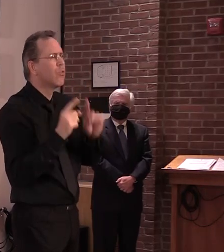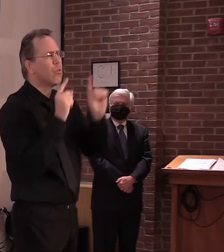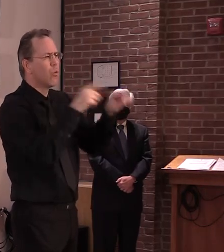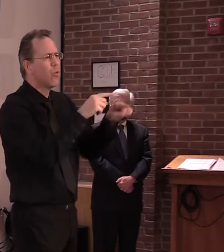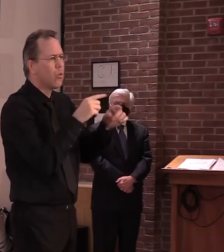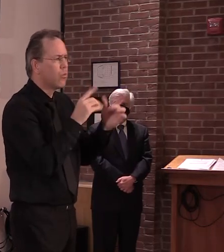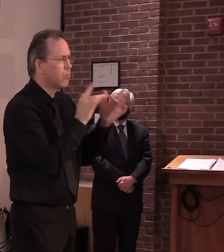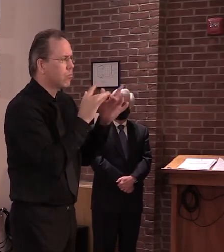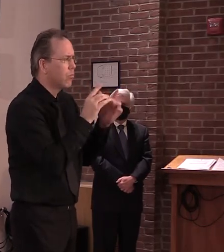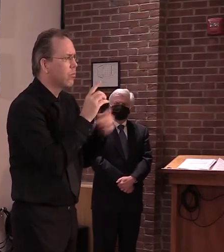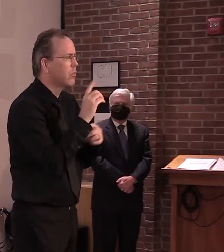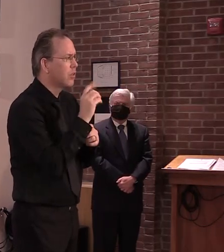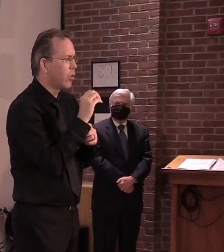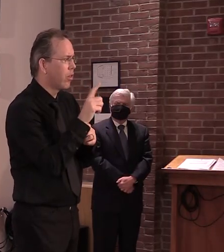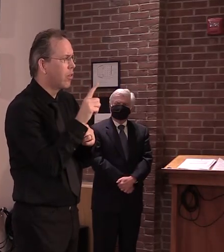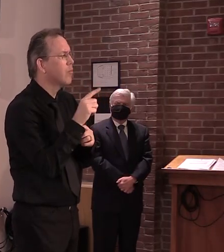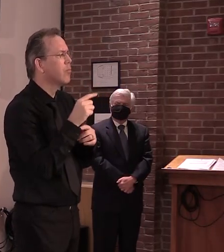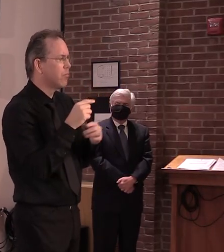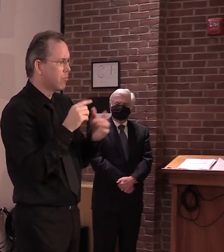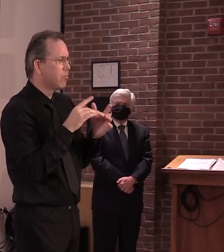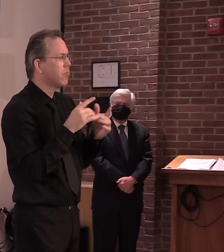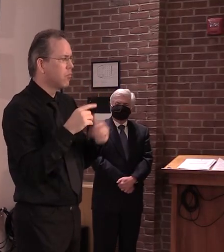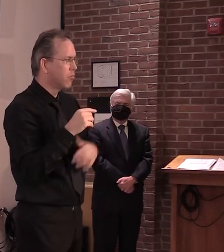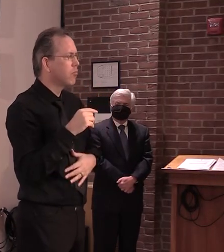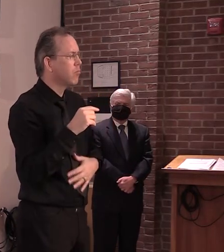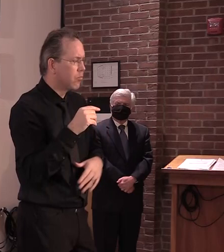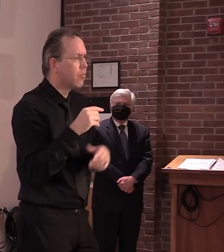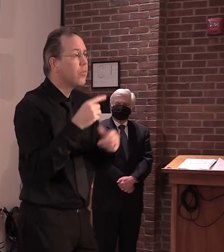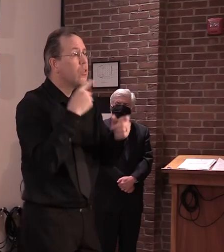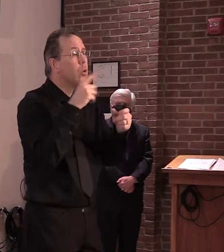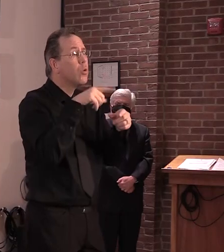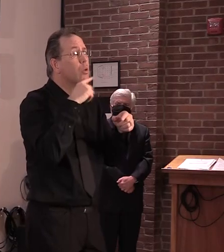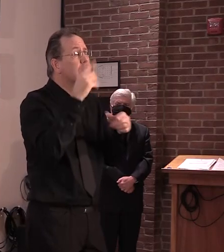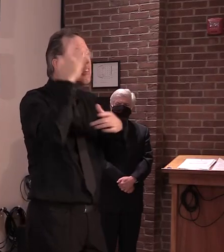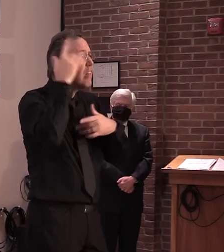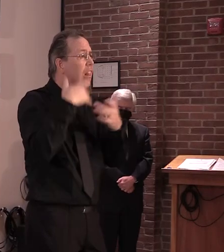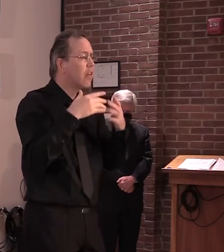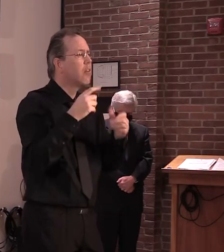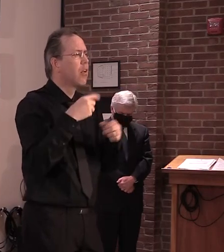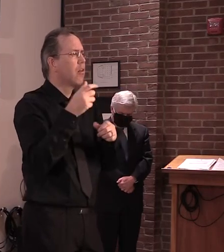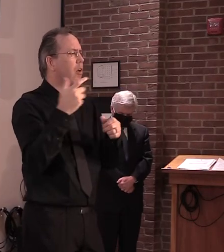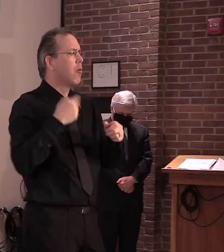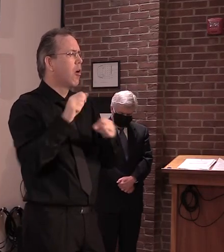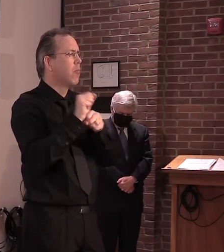on unemployment. Am I correct on that, Commissioner Harrington?